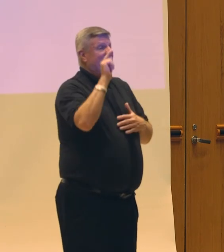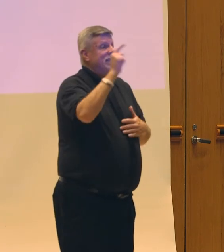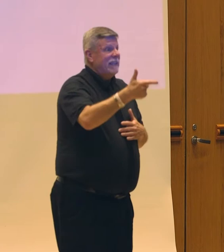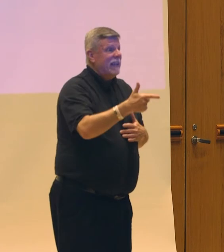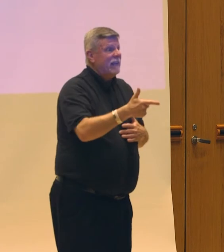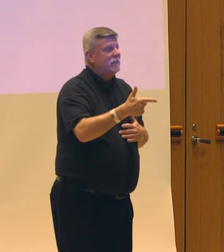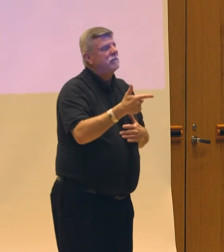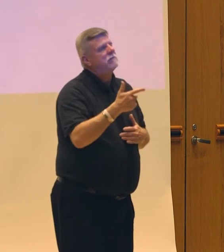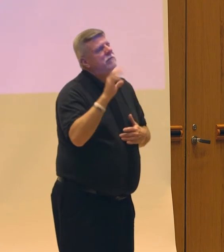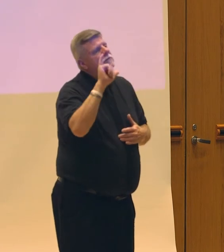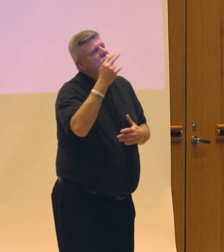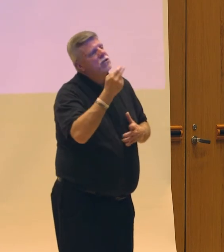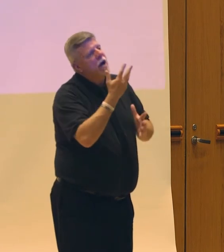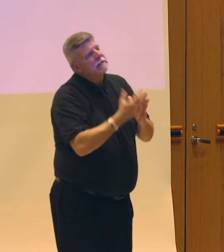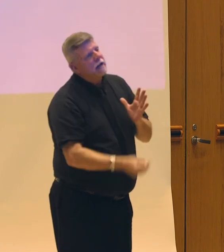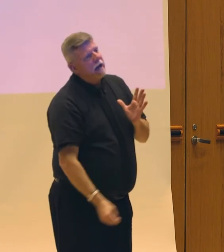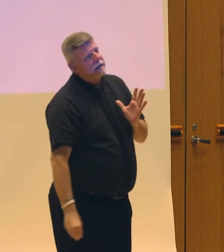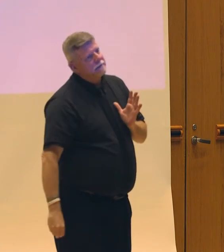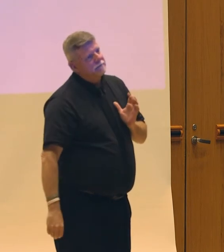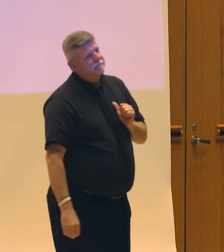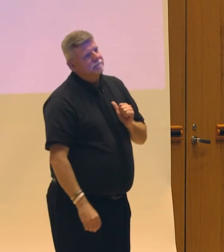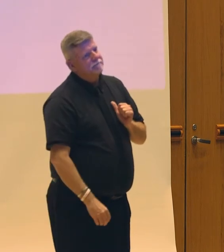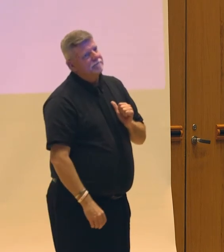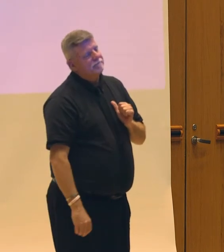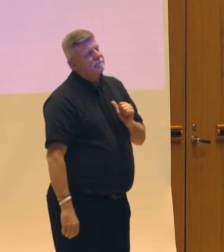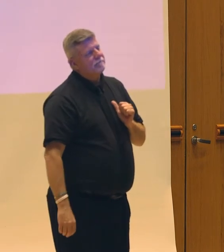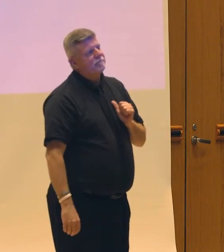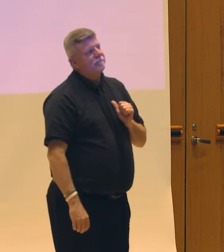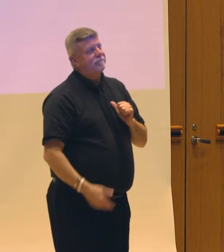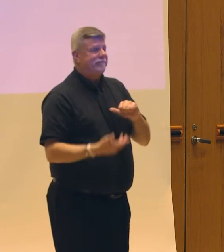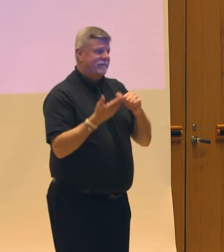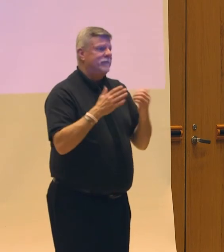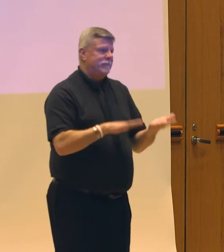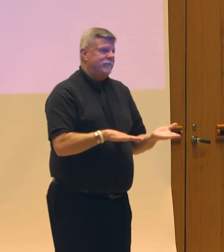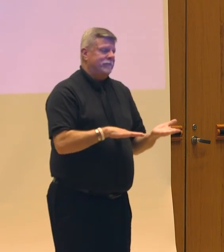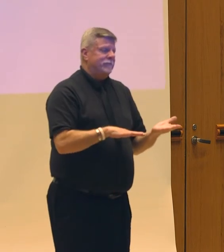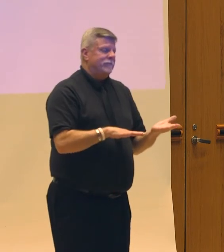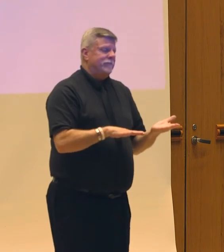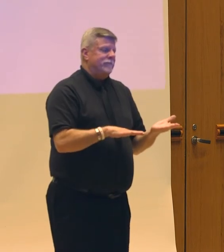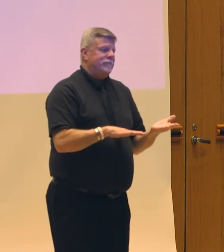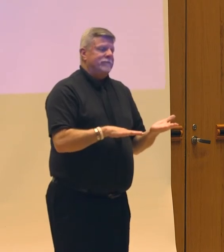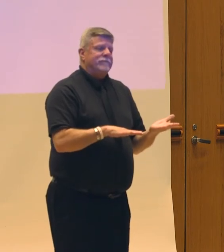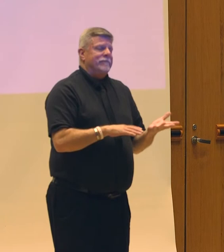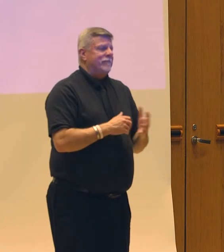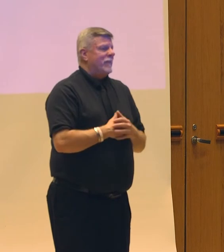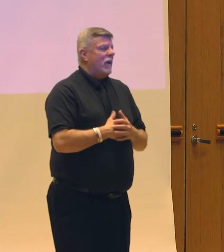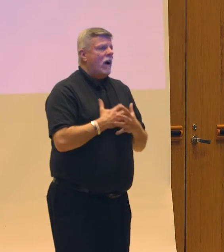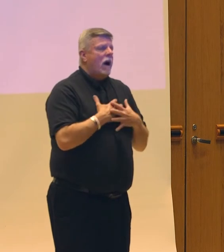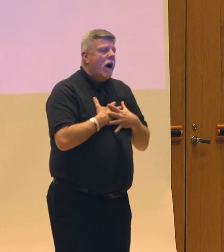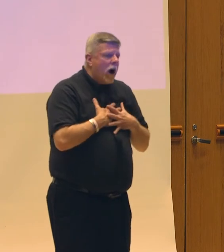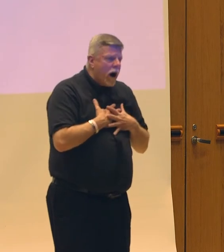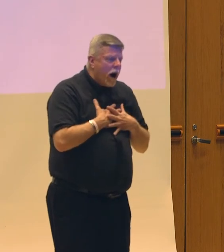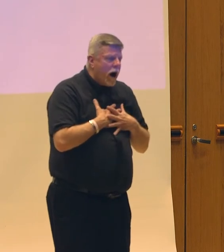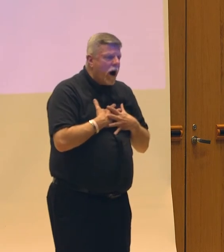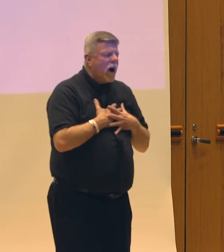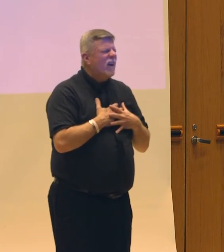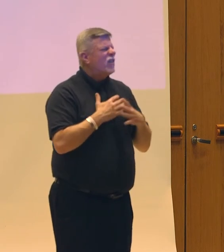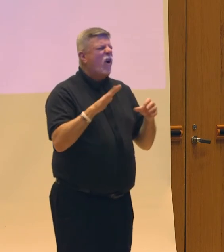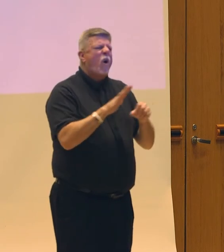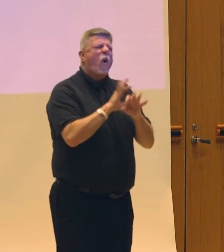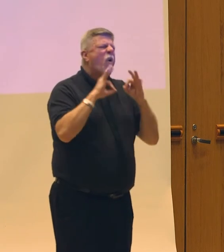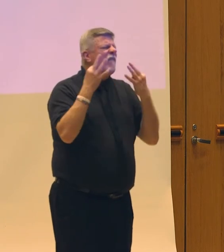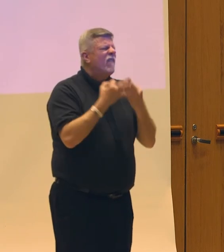cousin died. And so it was this incredible loss for the family,